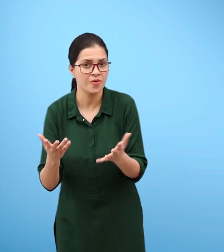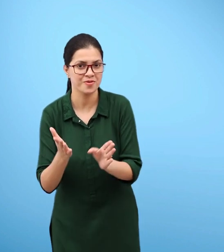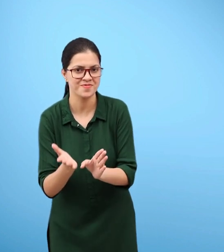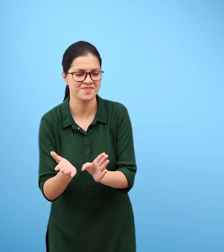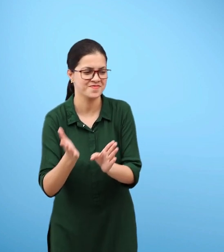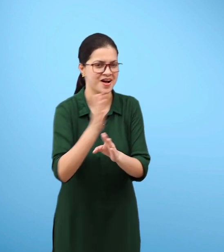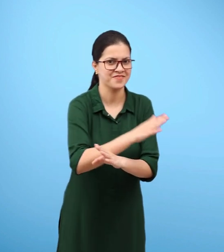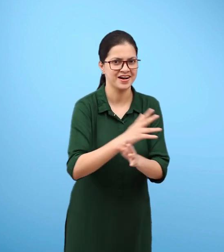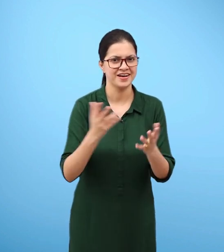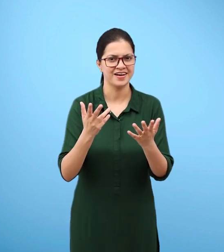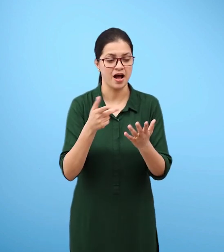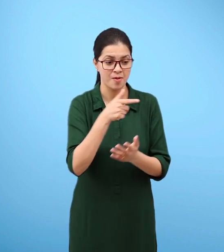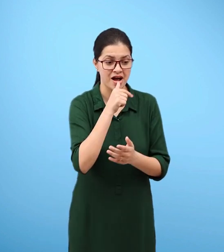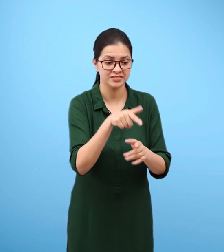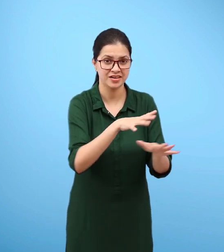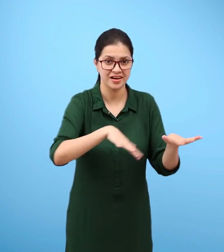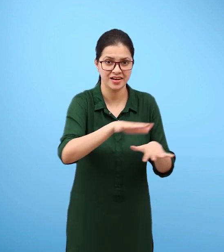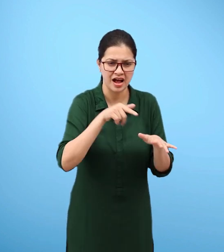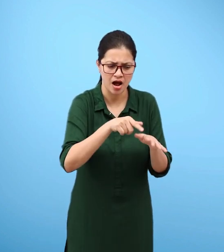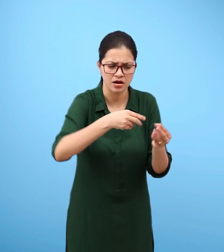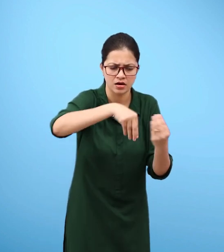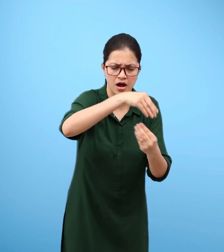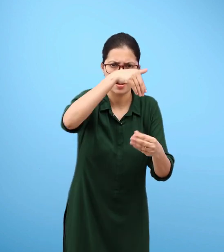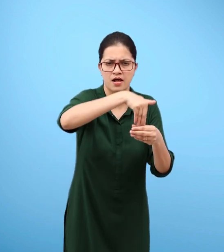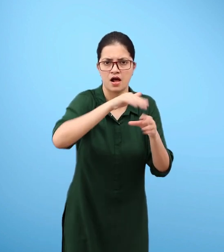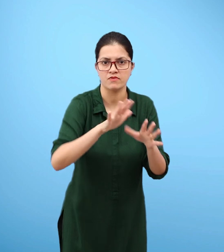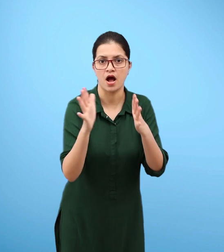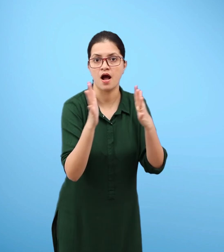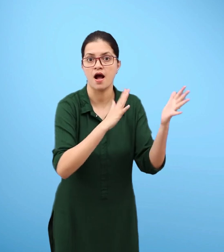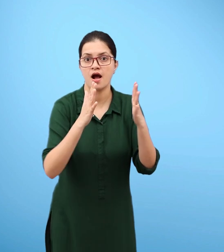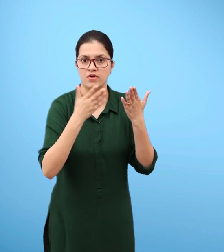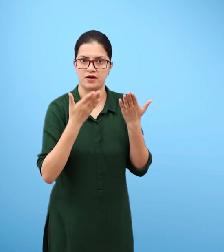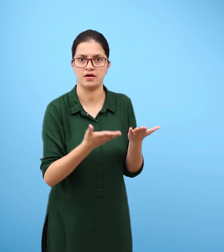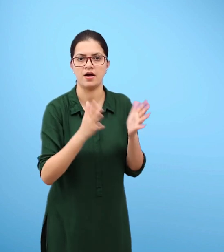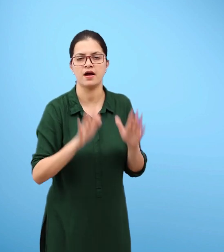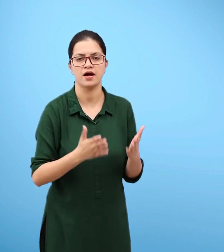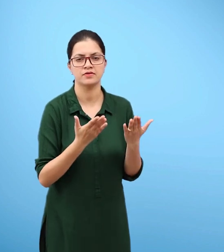When you heat the water, to begin with, the air dissolved in, it escapes.